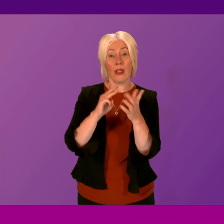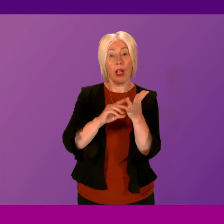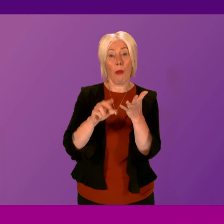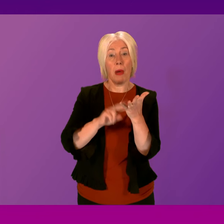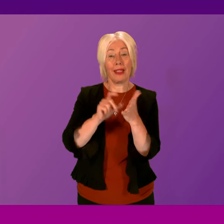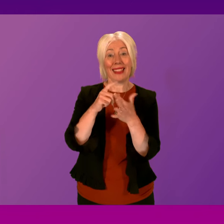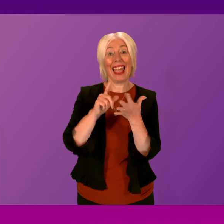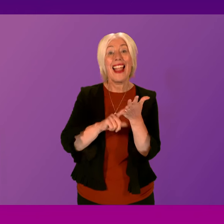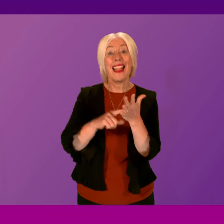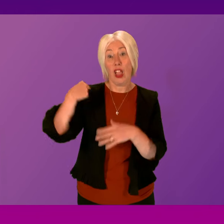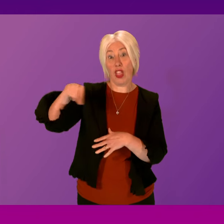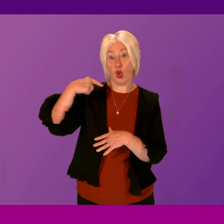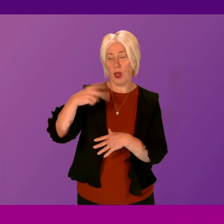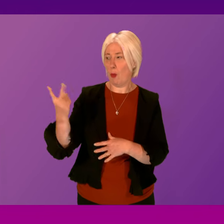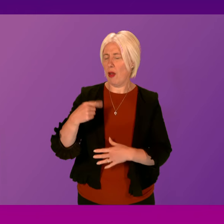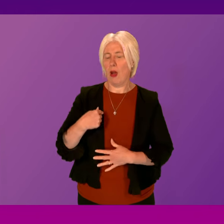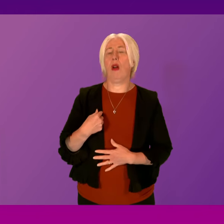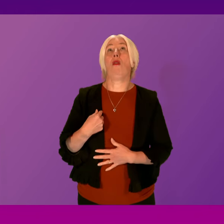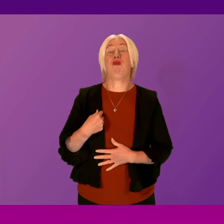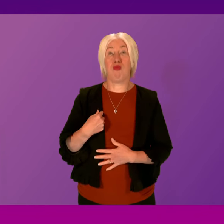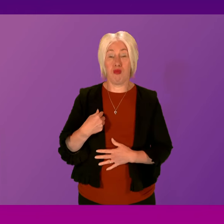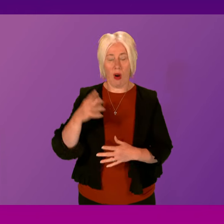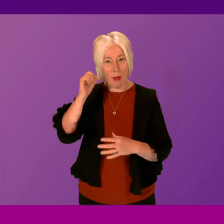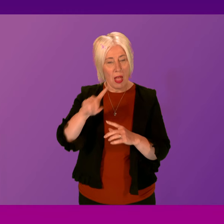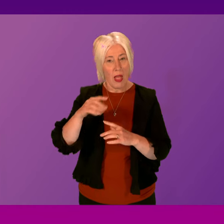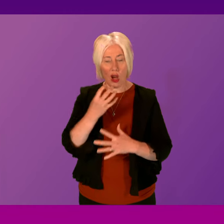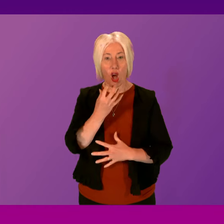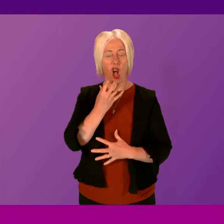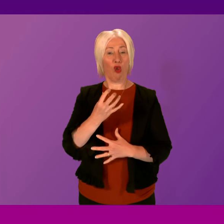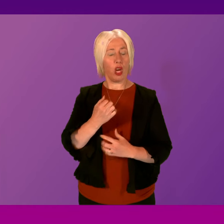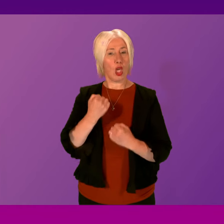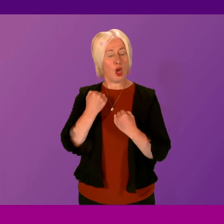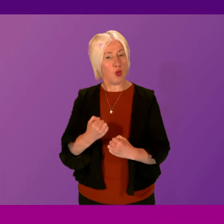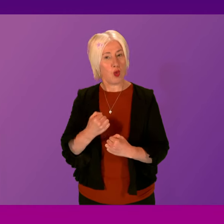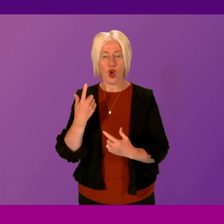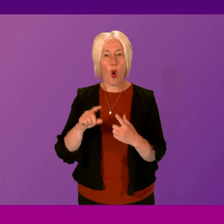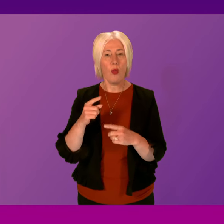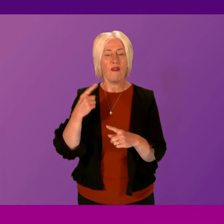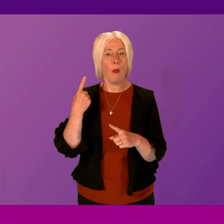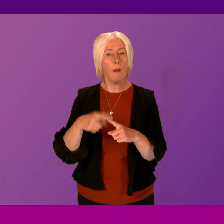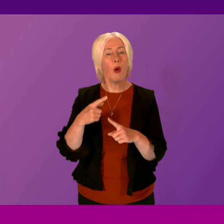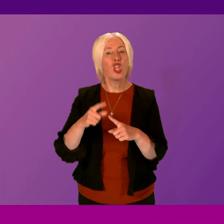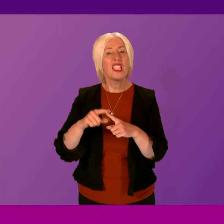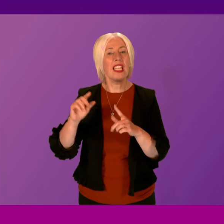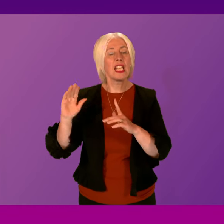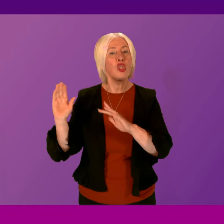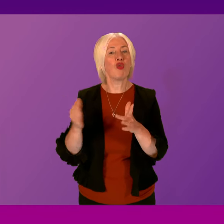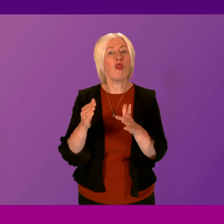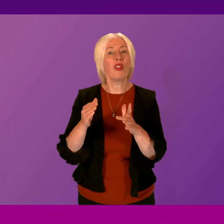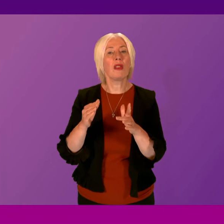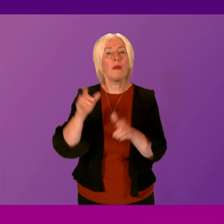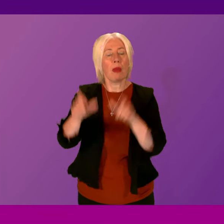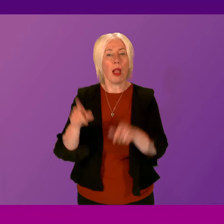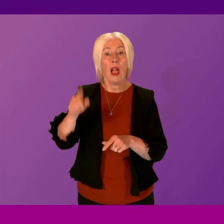us were reflecting on the incredible courage that we saw from not just emergency services, but indeed from the local